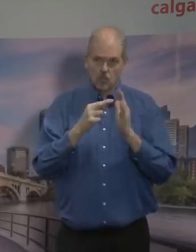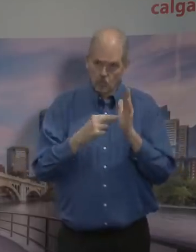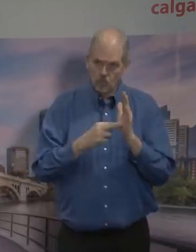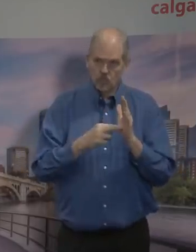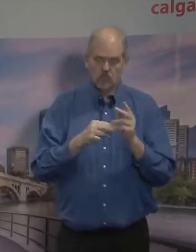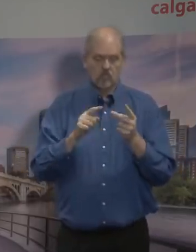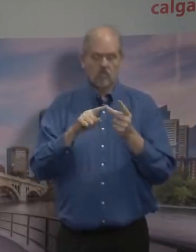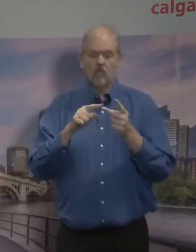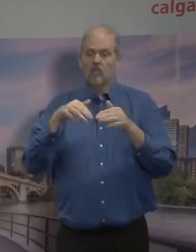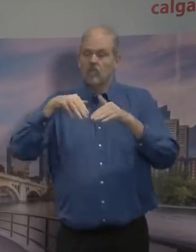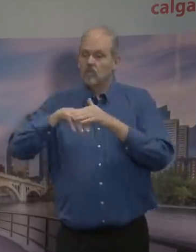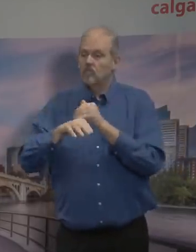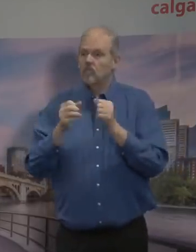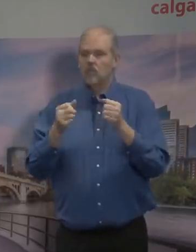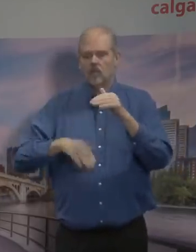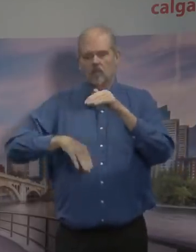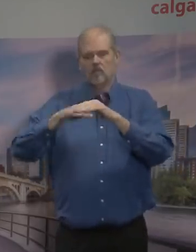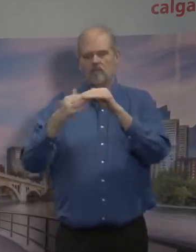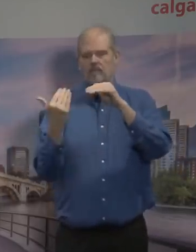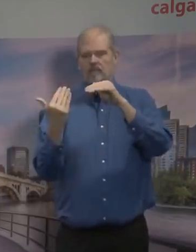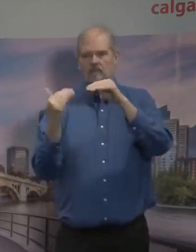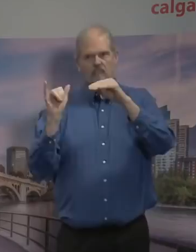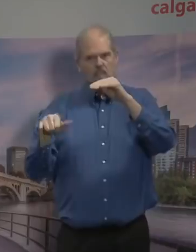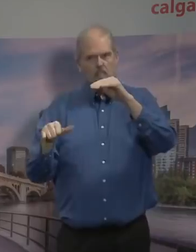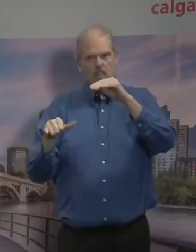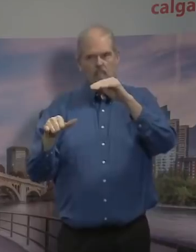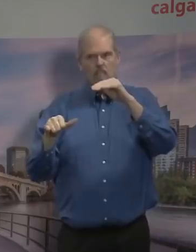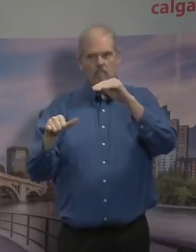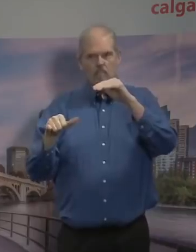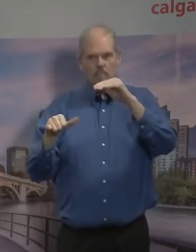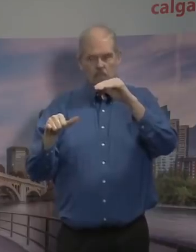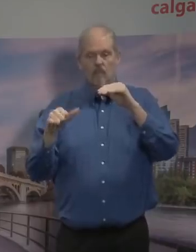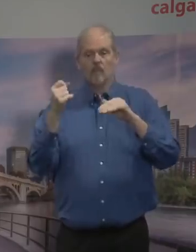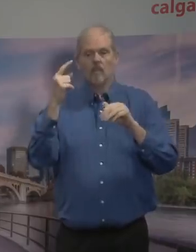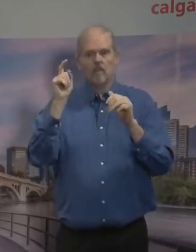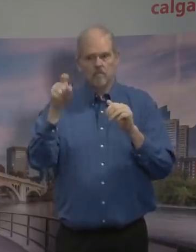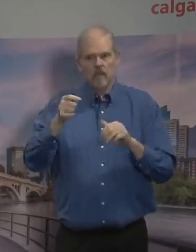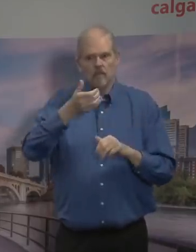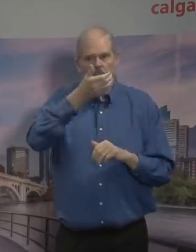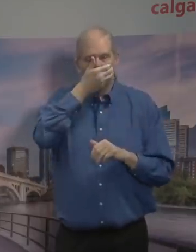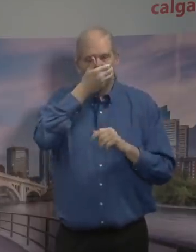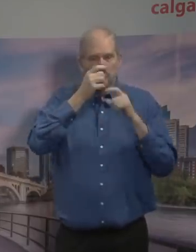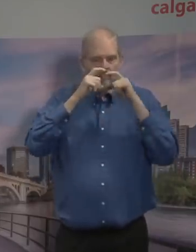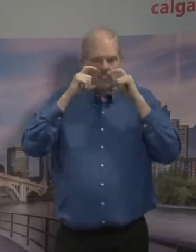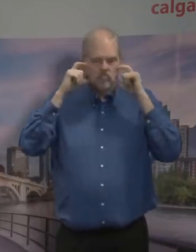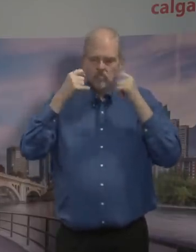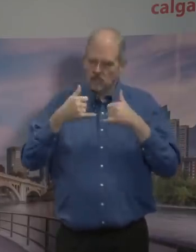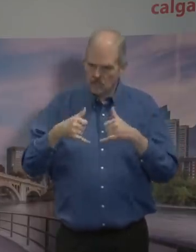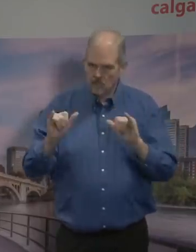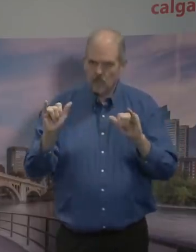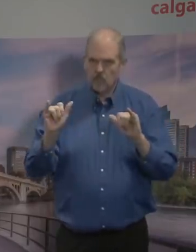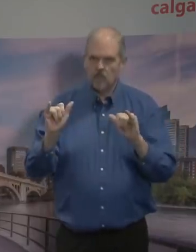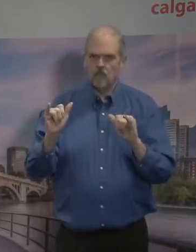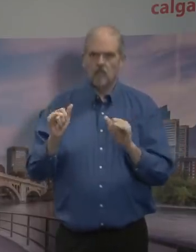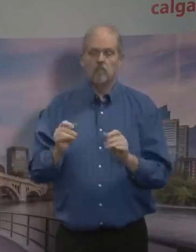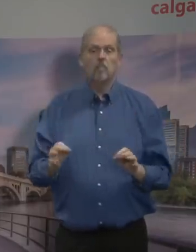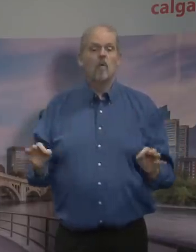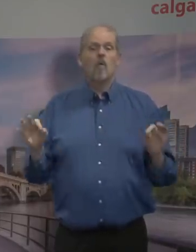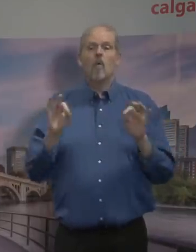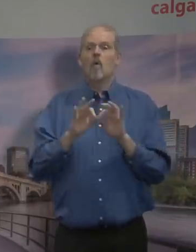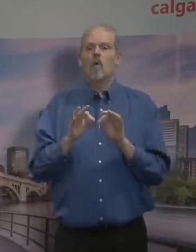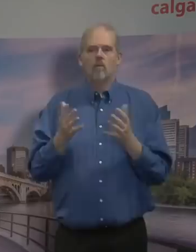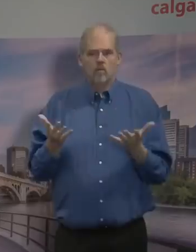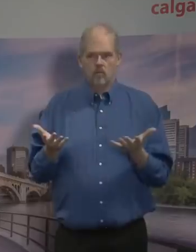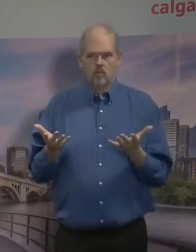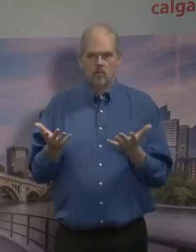metres or six feet or the length of a-grown llama apart still. This stuff is still important. And in fact, it is even more critical now.